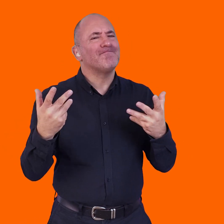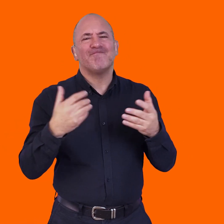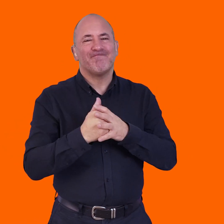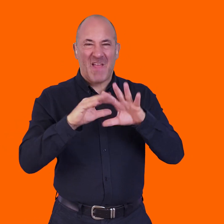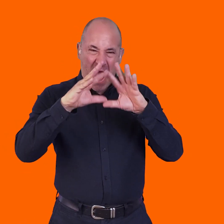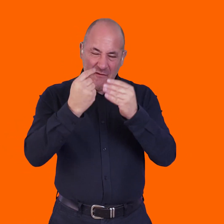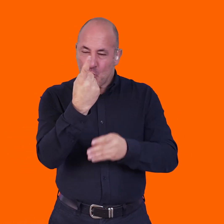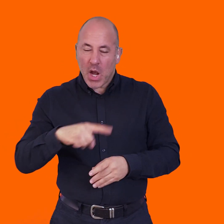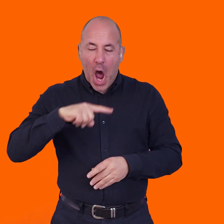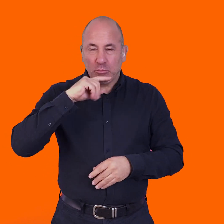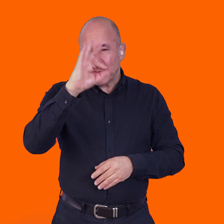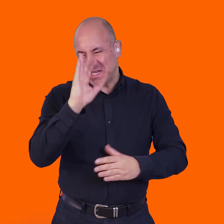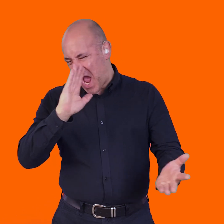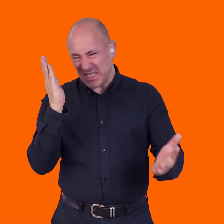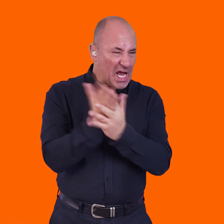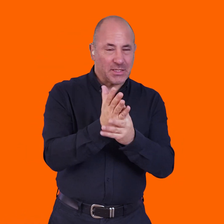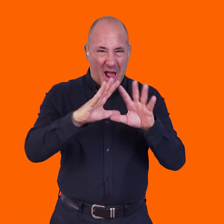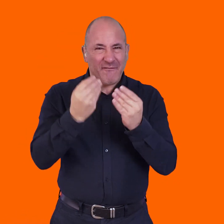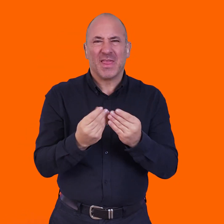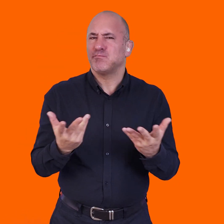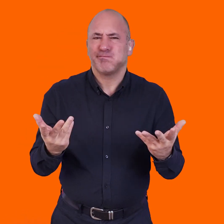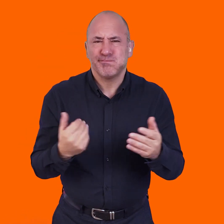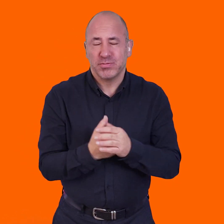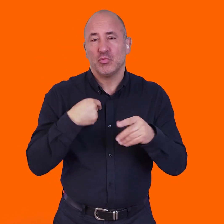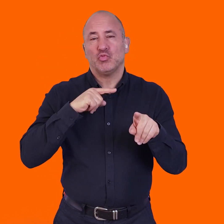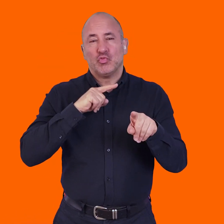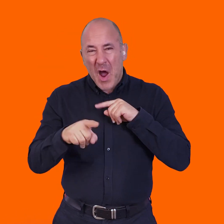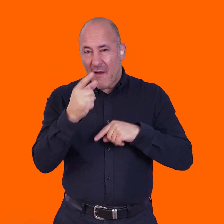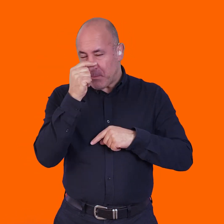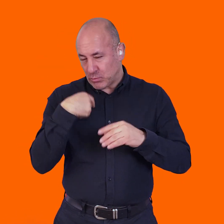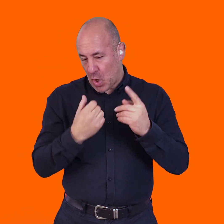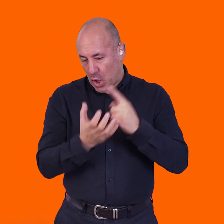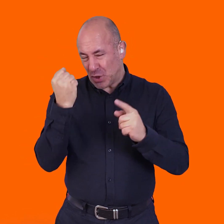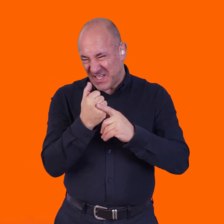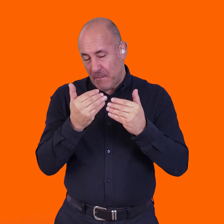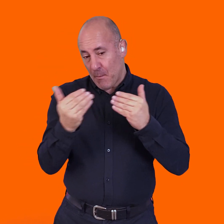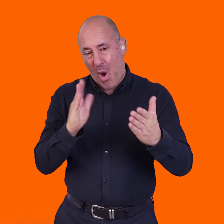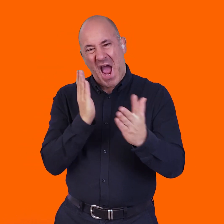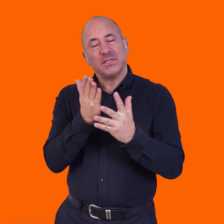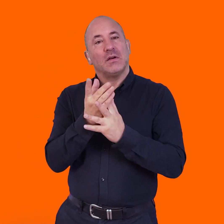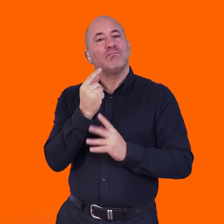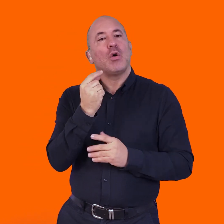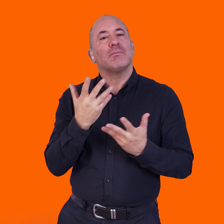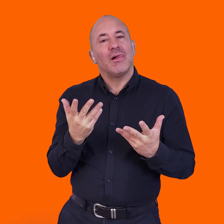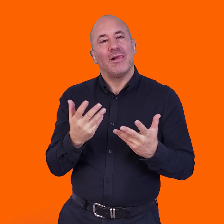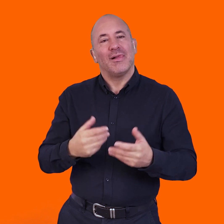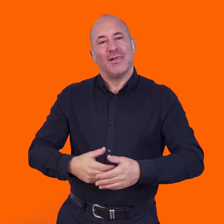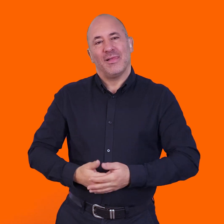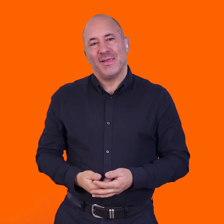we can. We can make everything 100% accessible, but we do as much as we can within what we're trying to